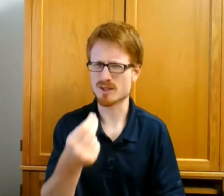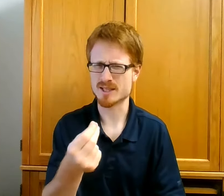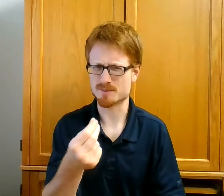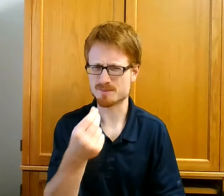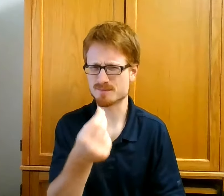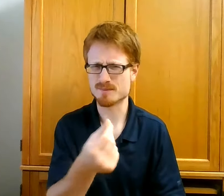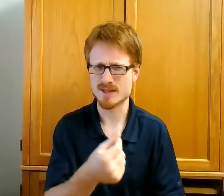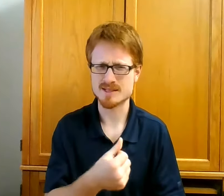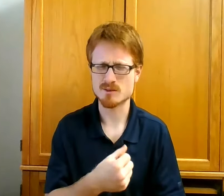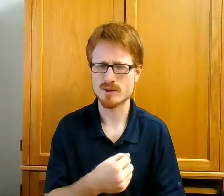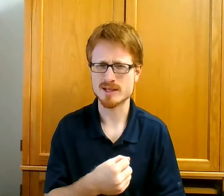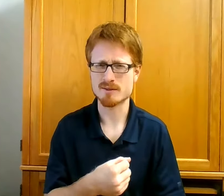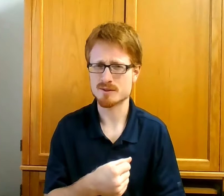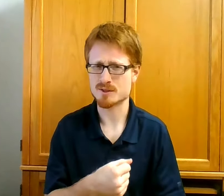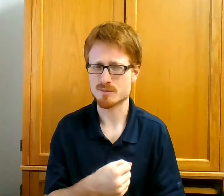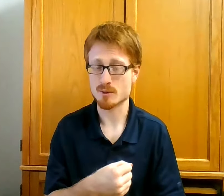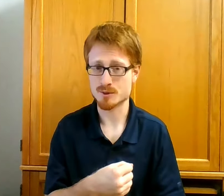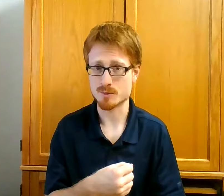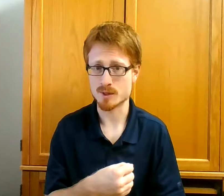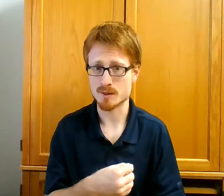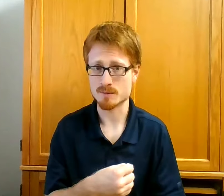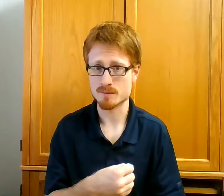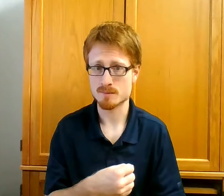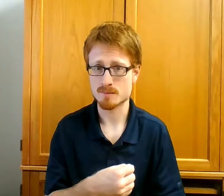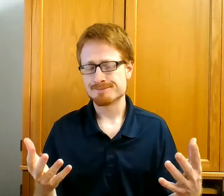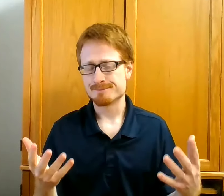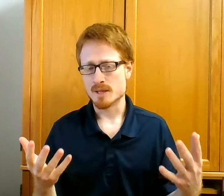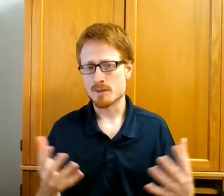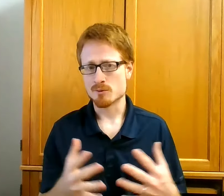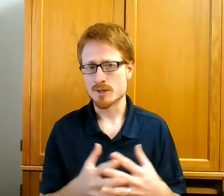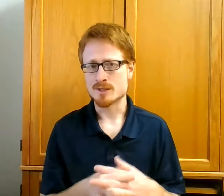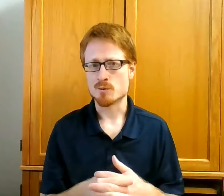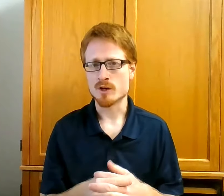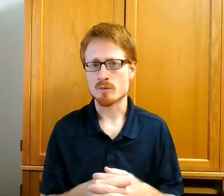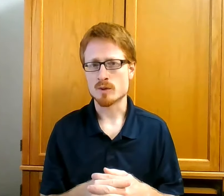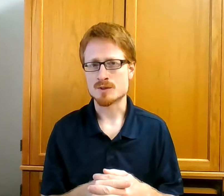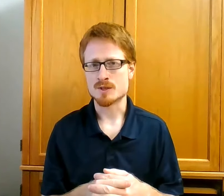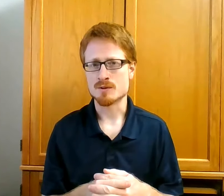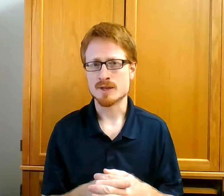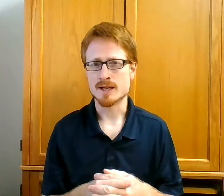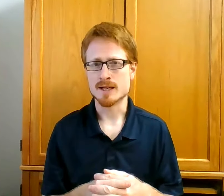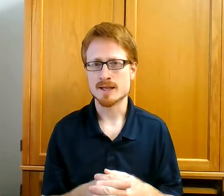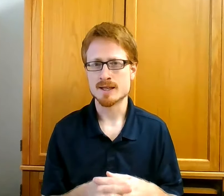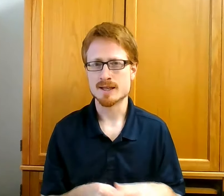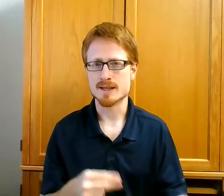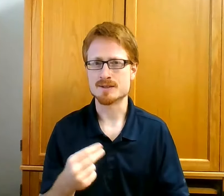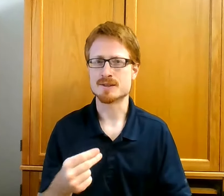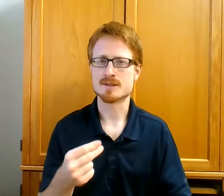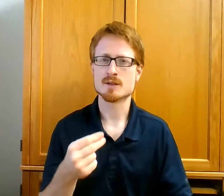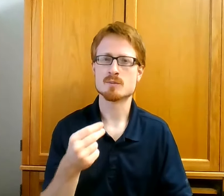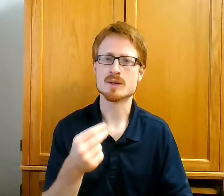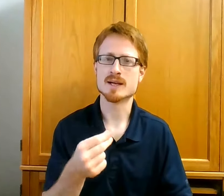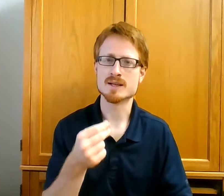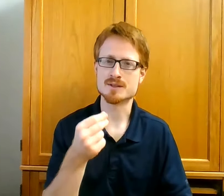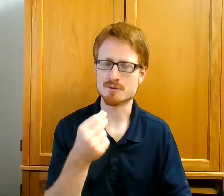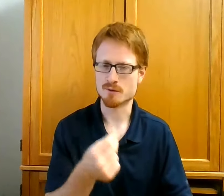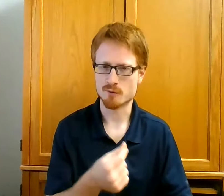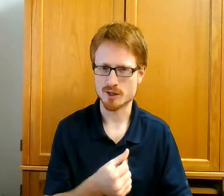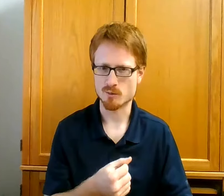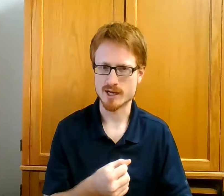really, that's the way life is supposed to be. Maybe the reason we aren't persecuted isn't because of the freedom we